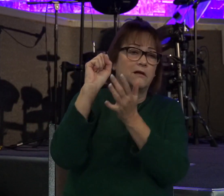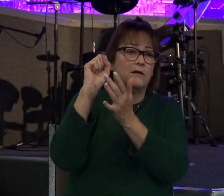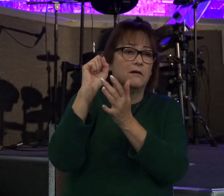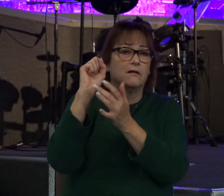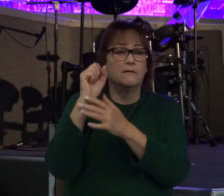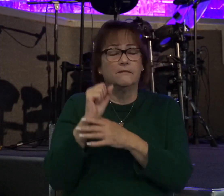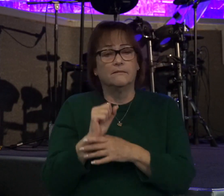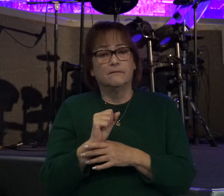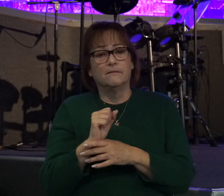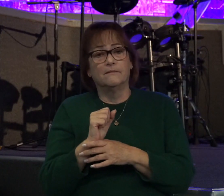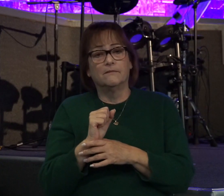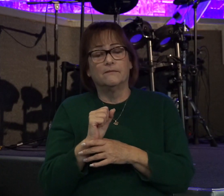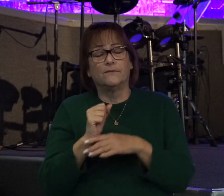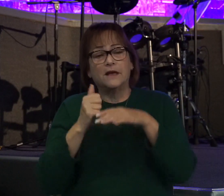To hide from God's presence.